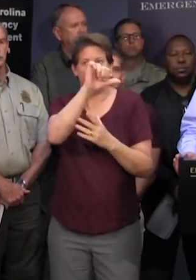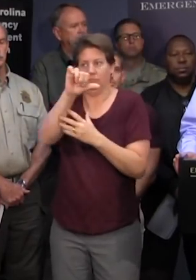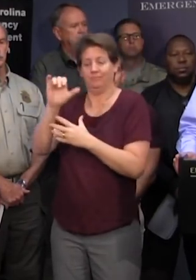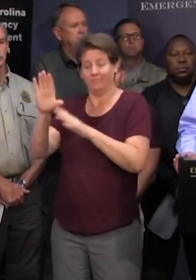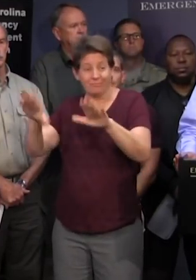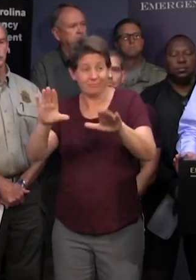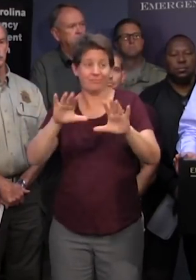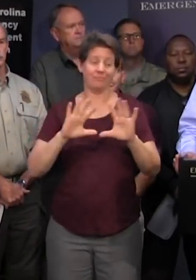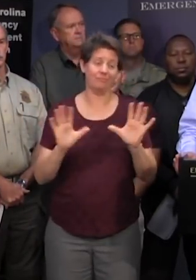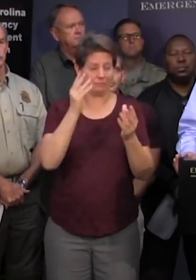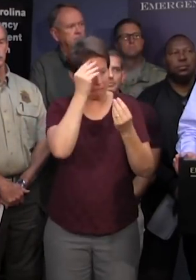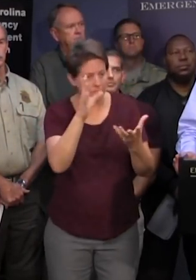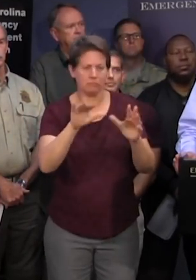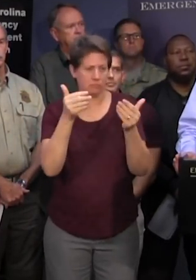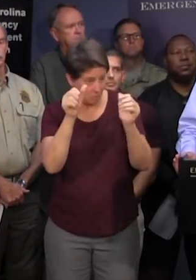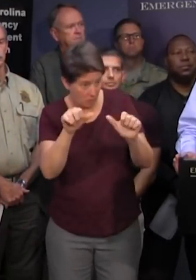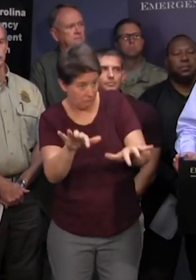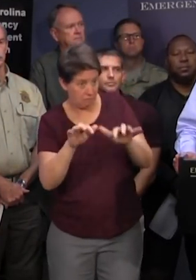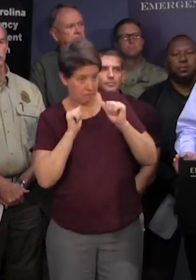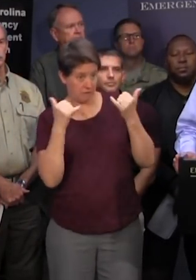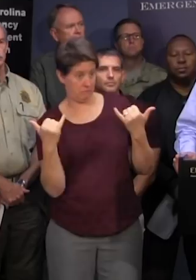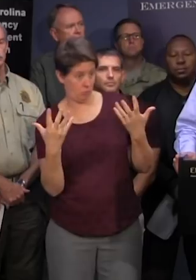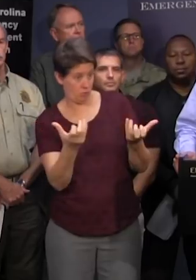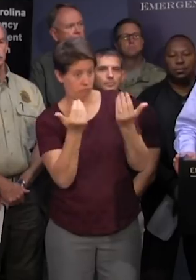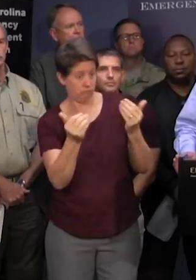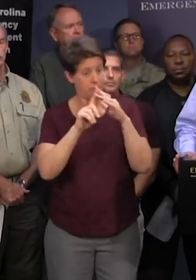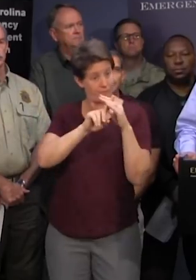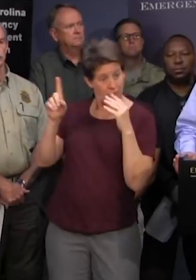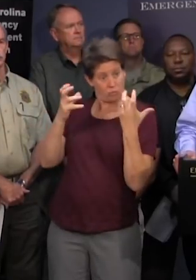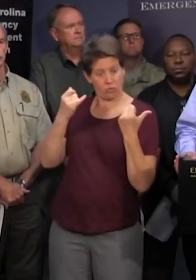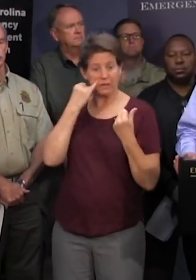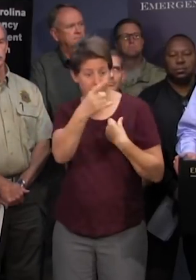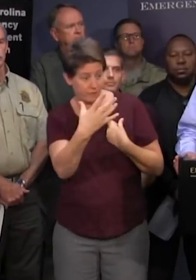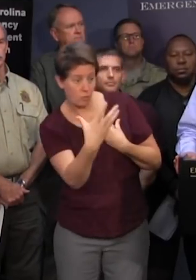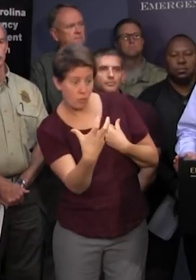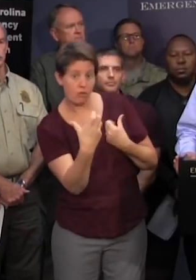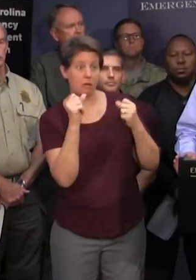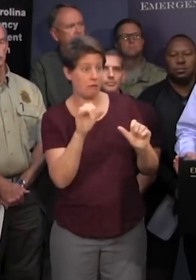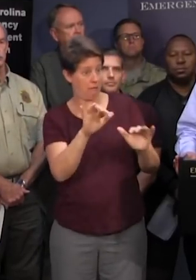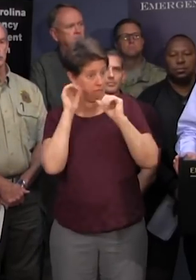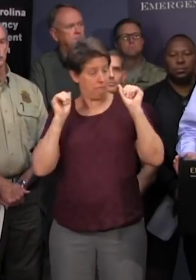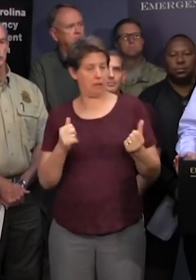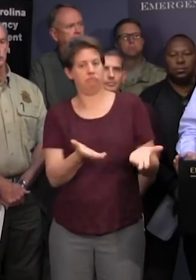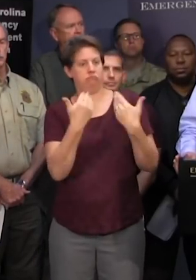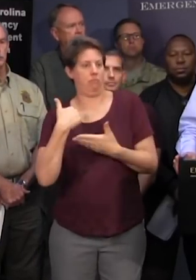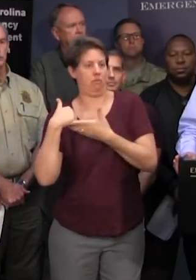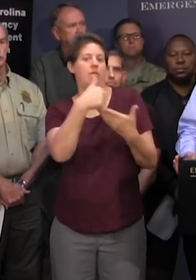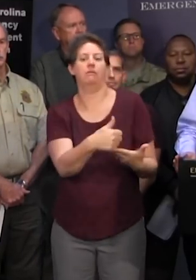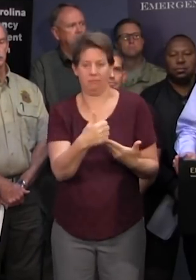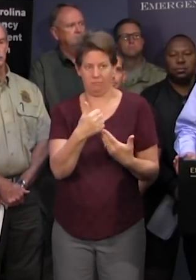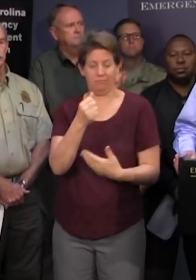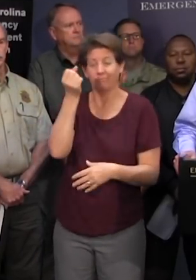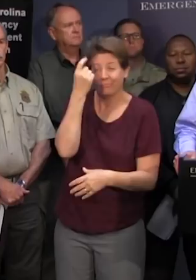to to helping them evacuate from these flash flood areas if they want to get out the water is